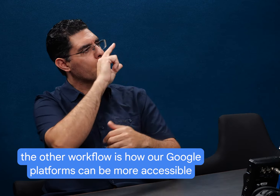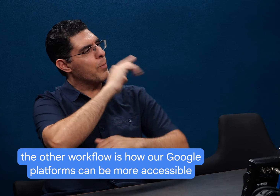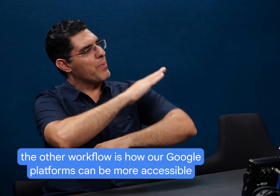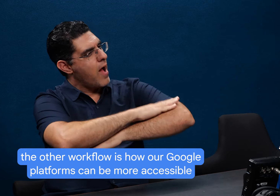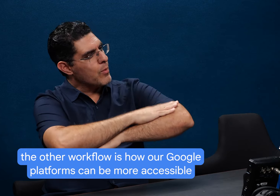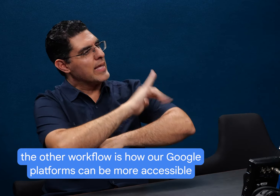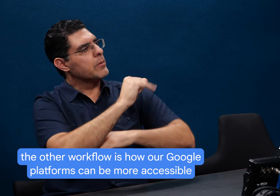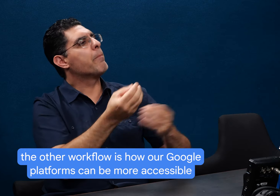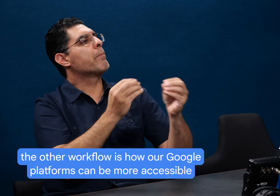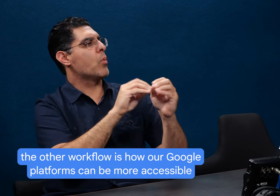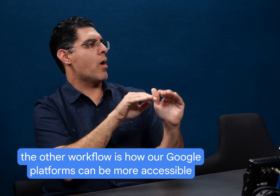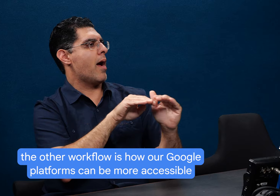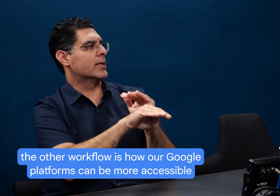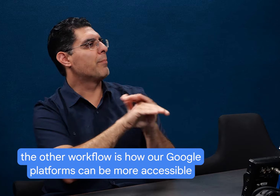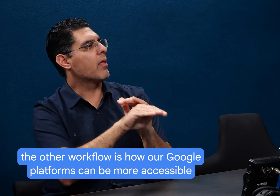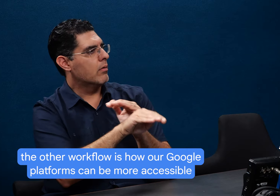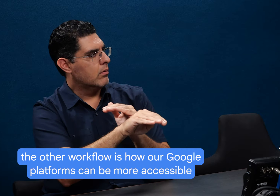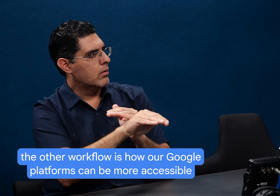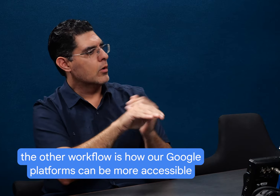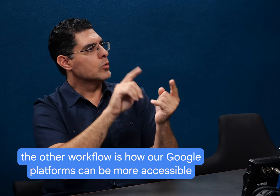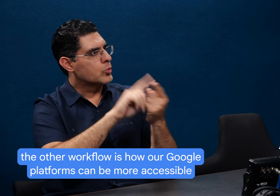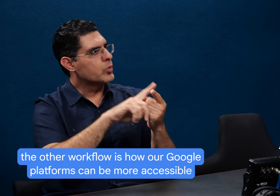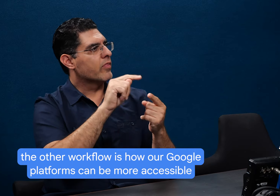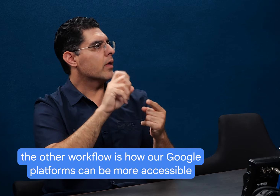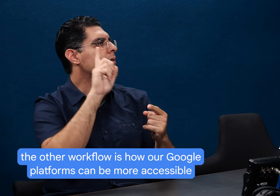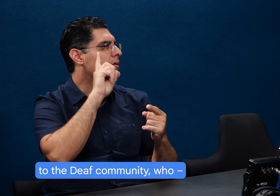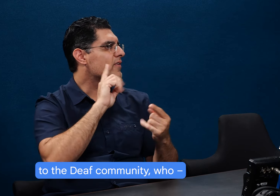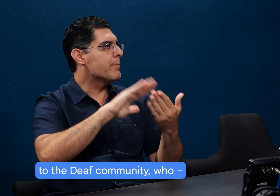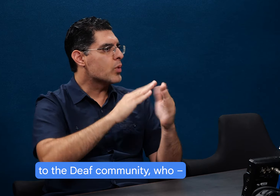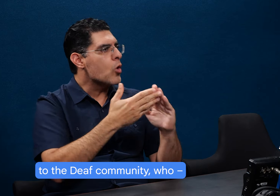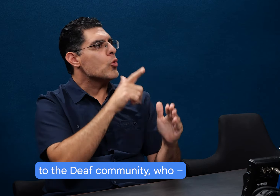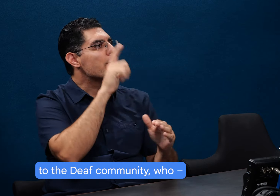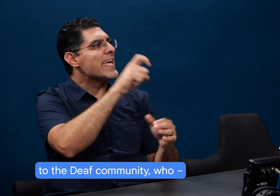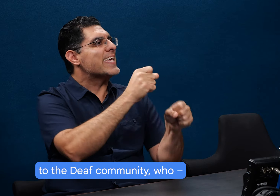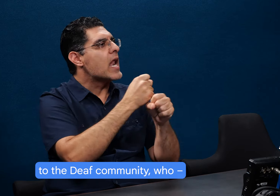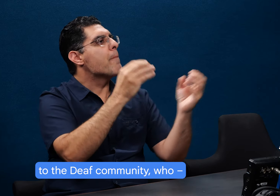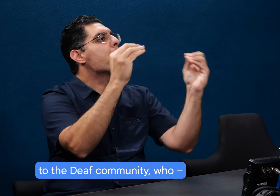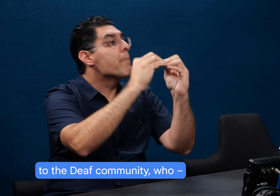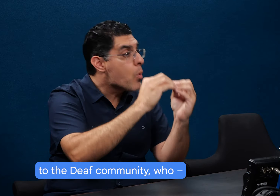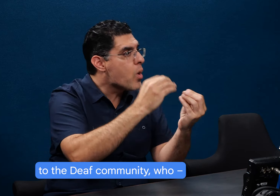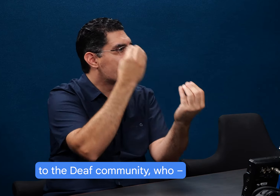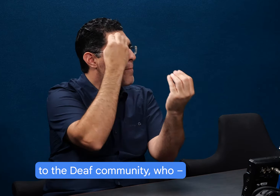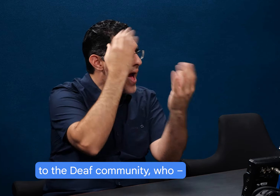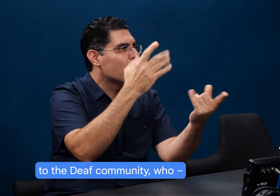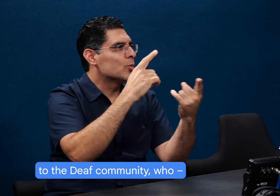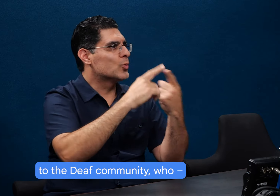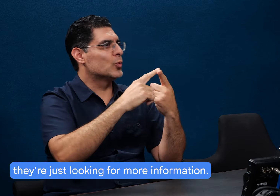workflow is how our Google platforms can be more accessible to the deaf community who